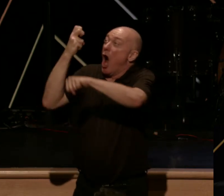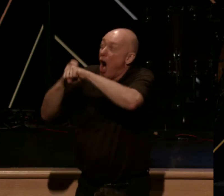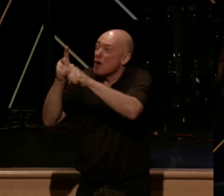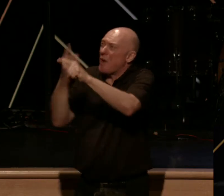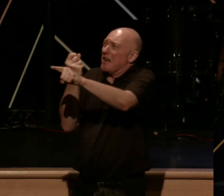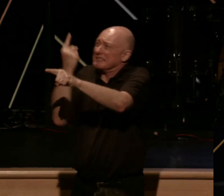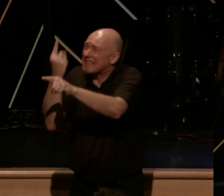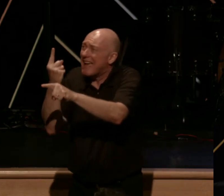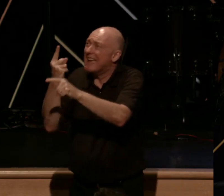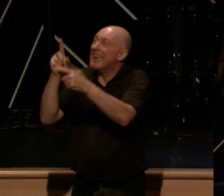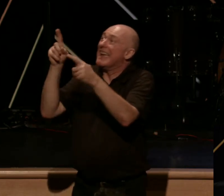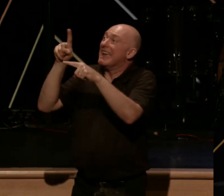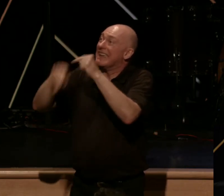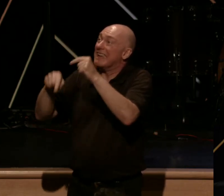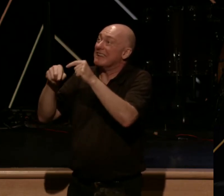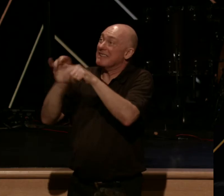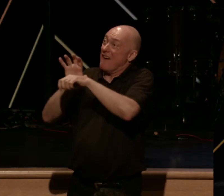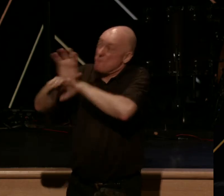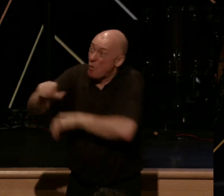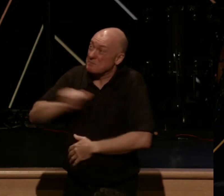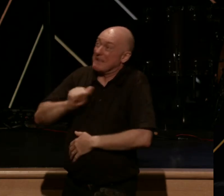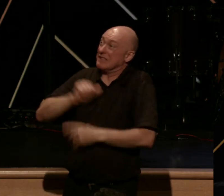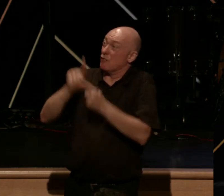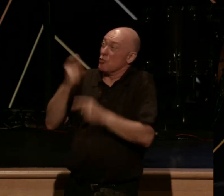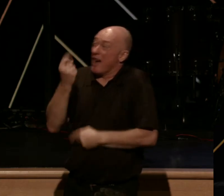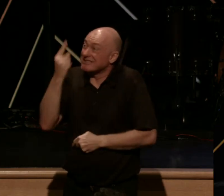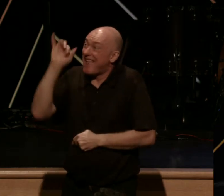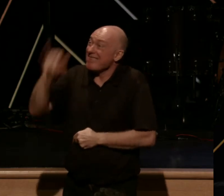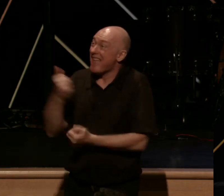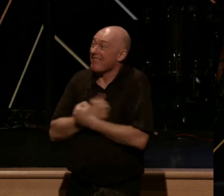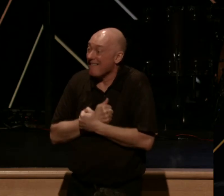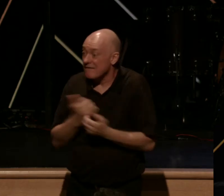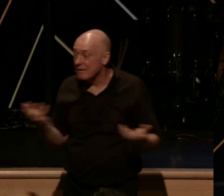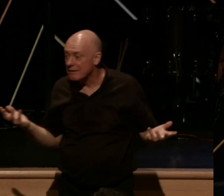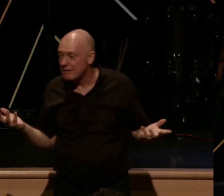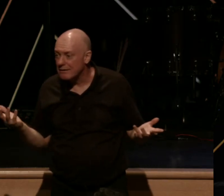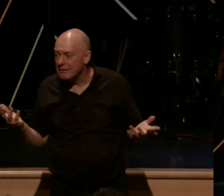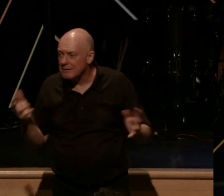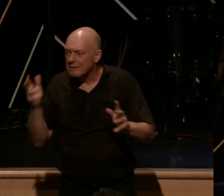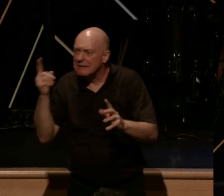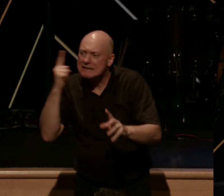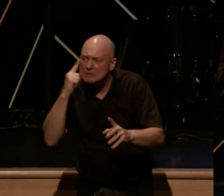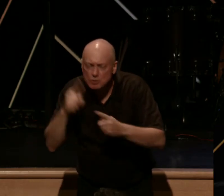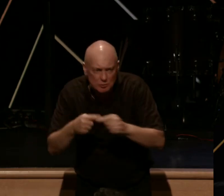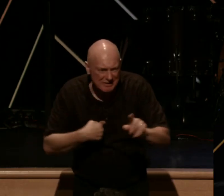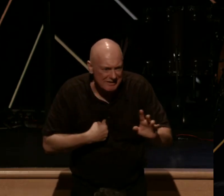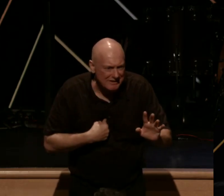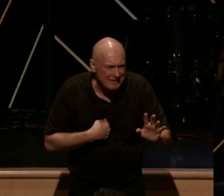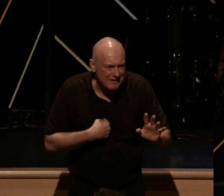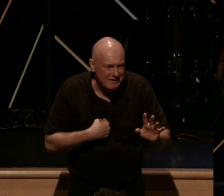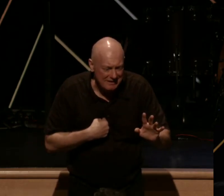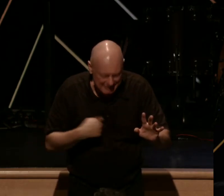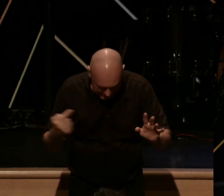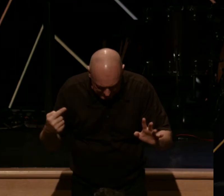force myself to understand this love? Listen, I can't do it